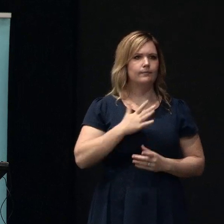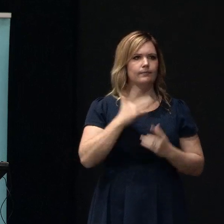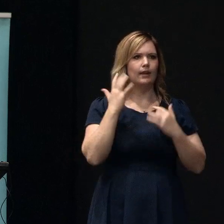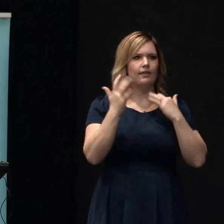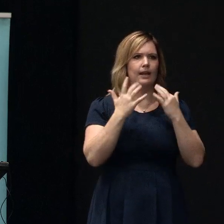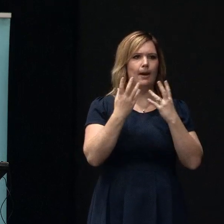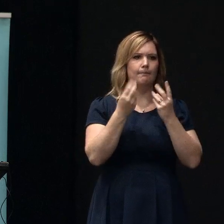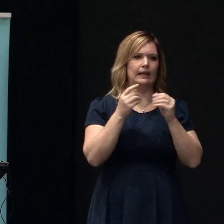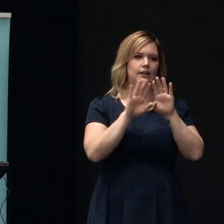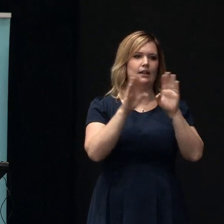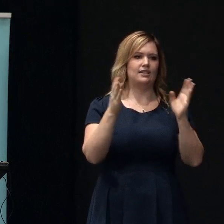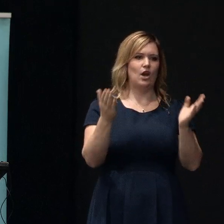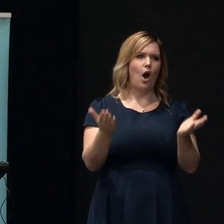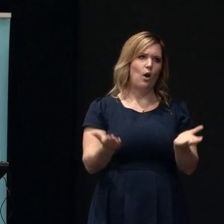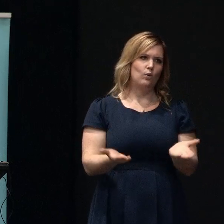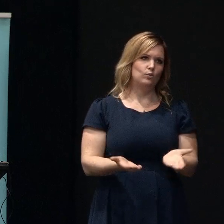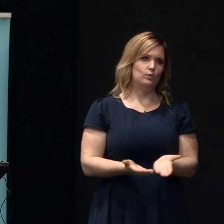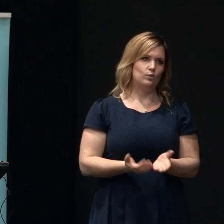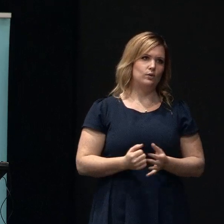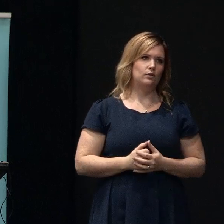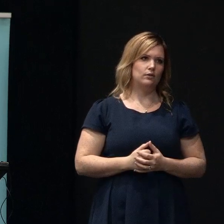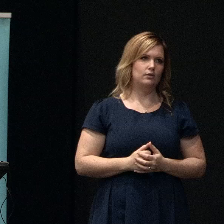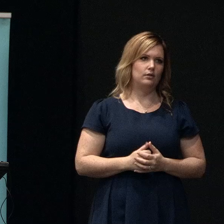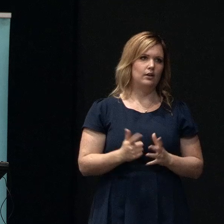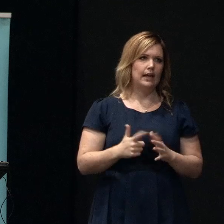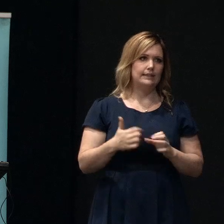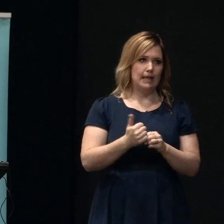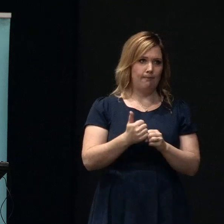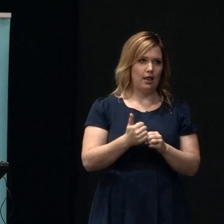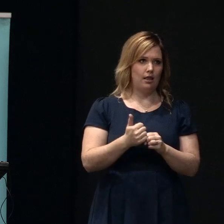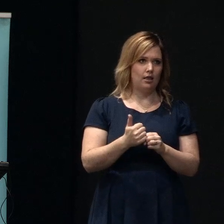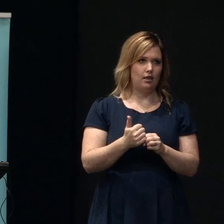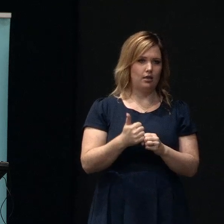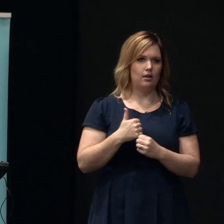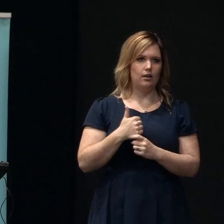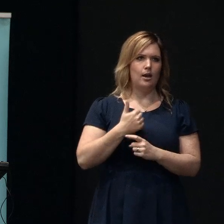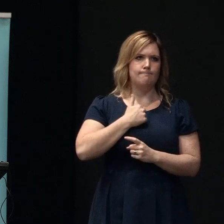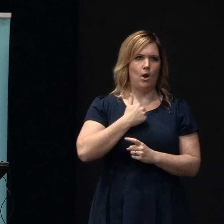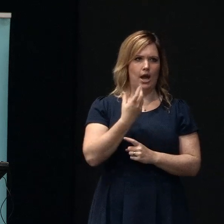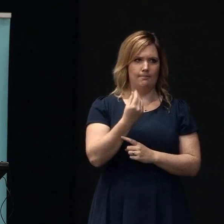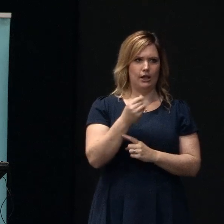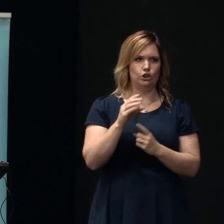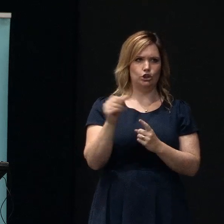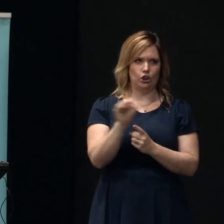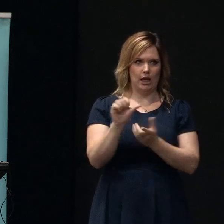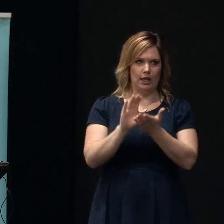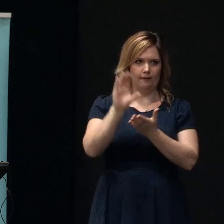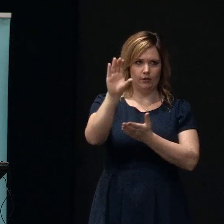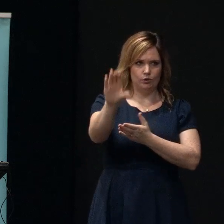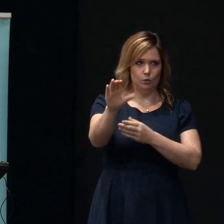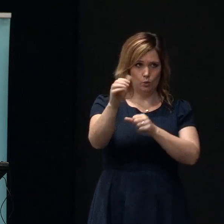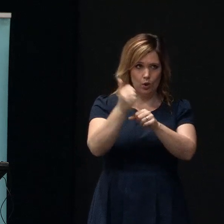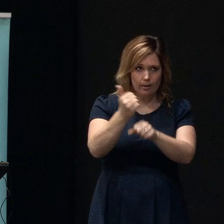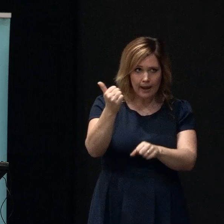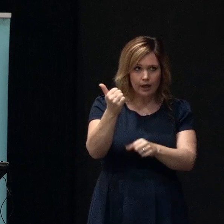in other words that who do I give my money to to look after from a bank point of view